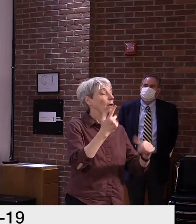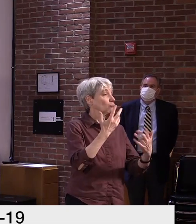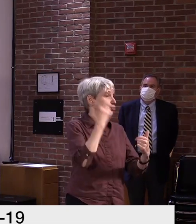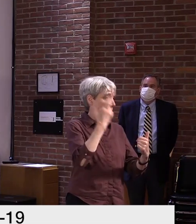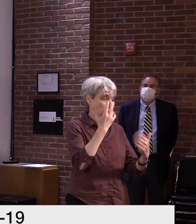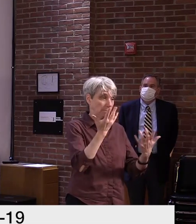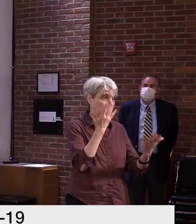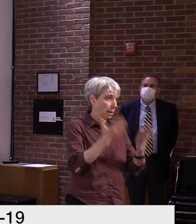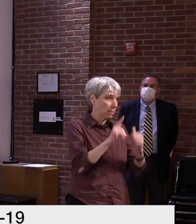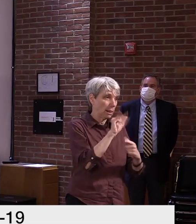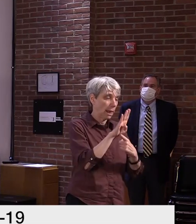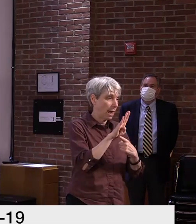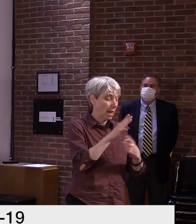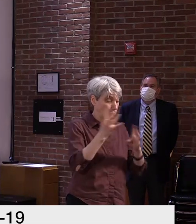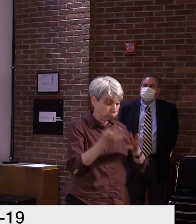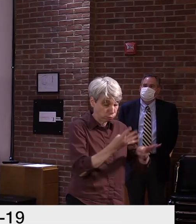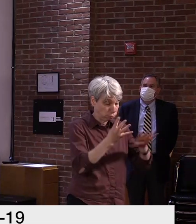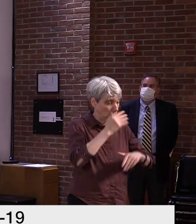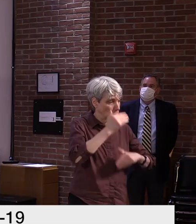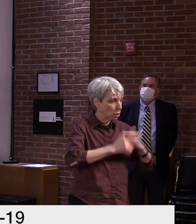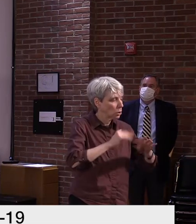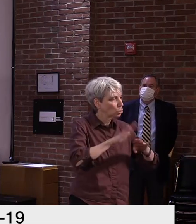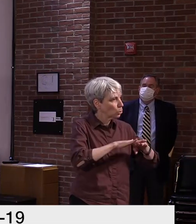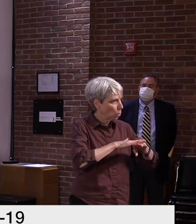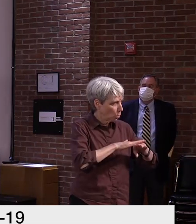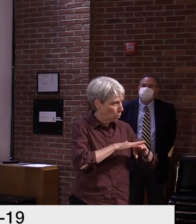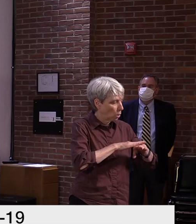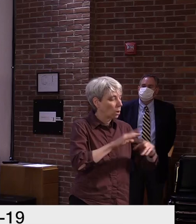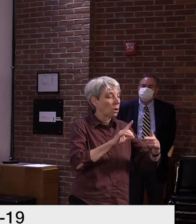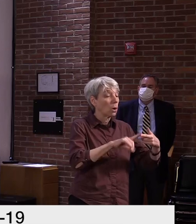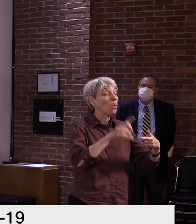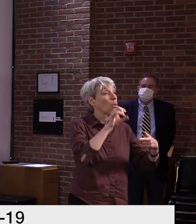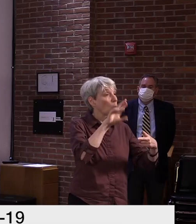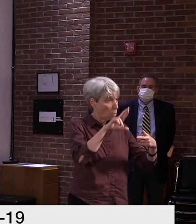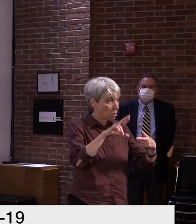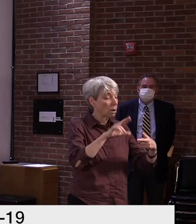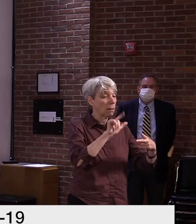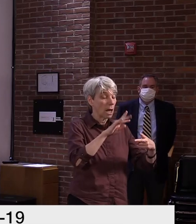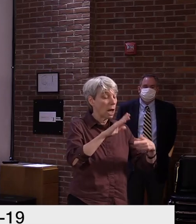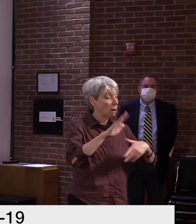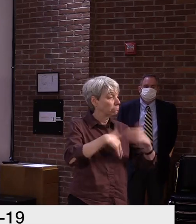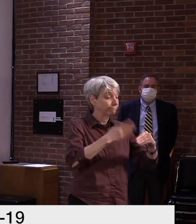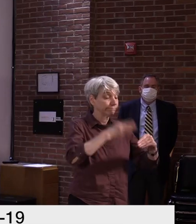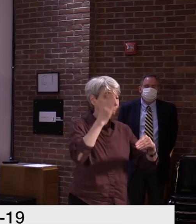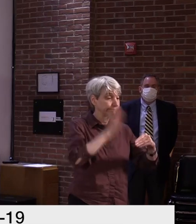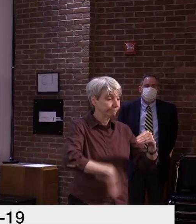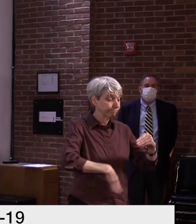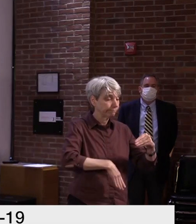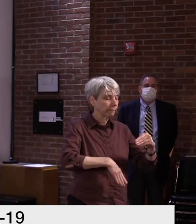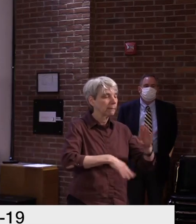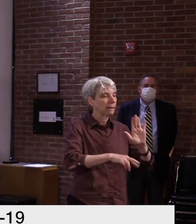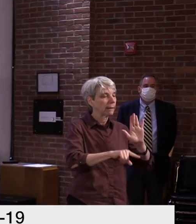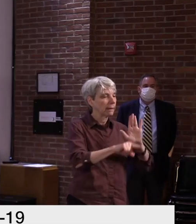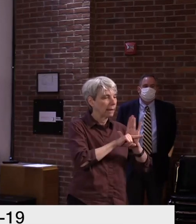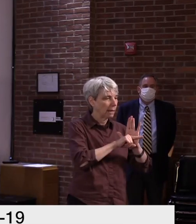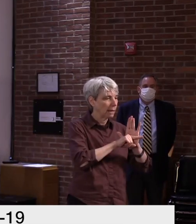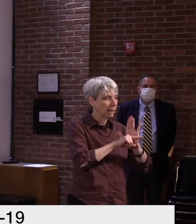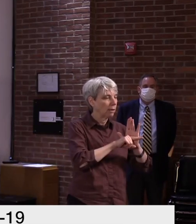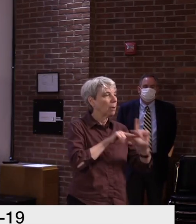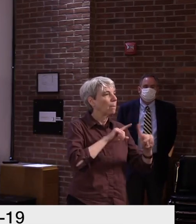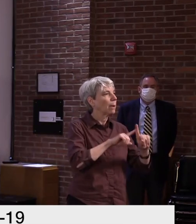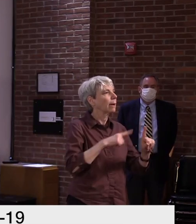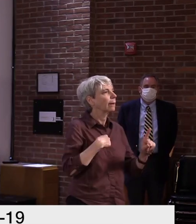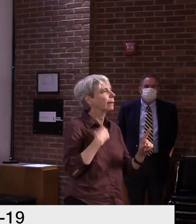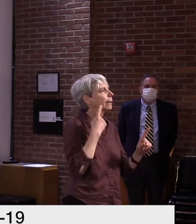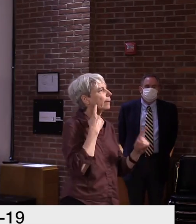test quickly enough or because the lab processes it, it gets a negative result and the person doesn't hear